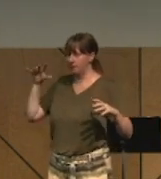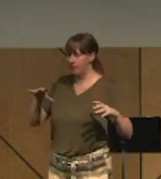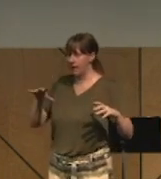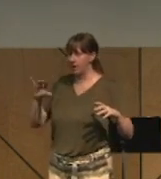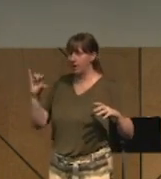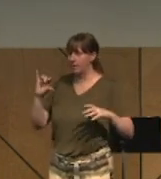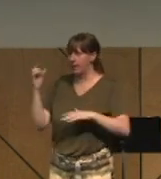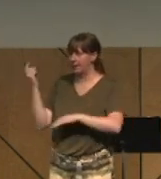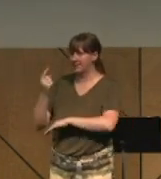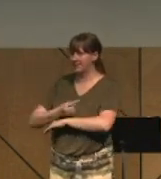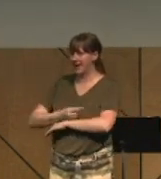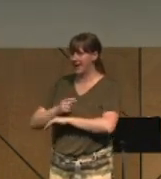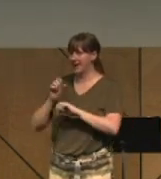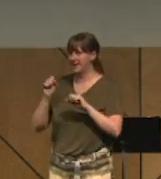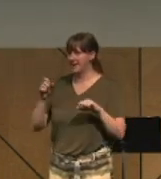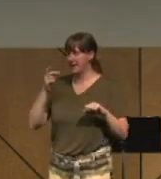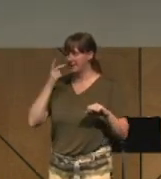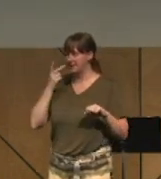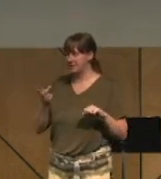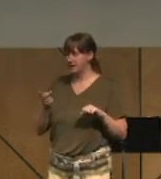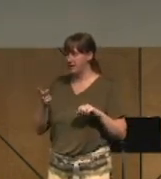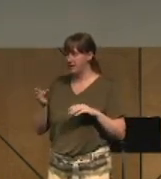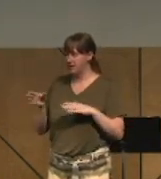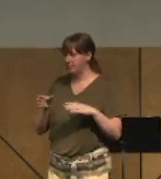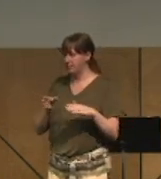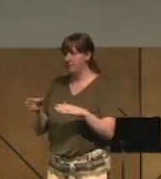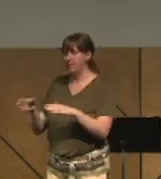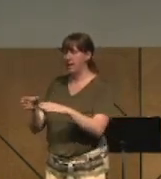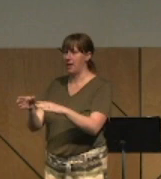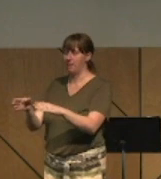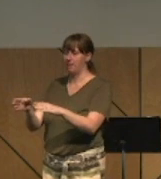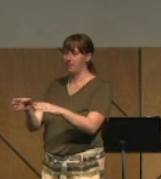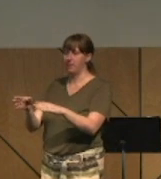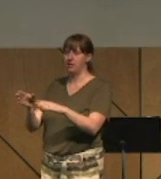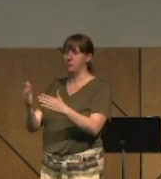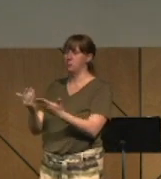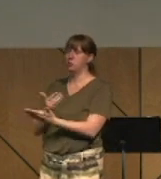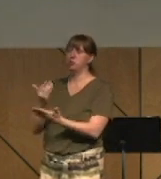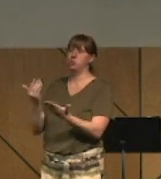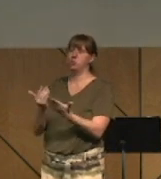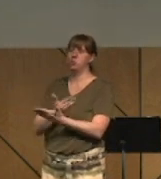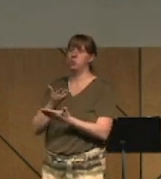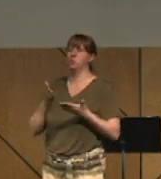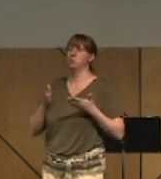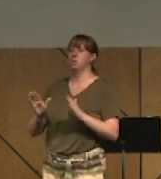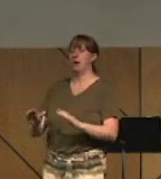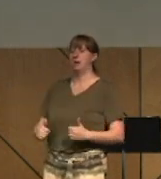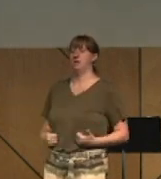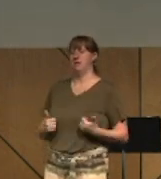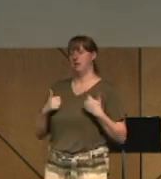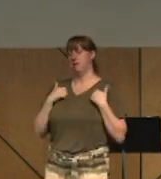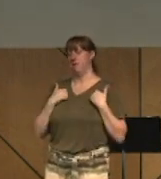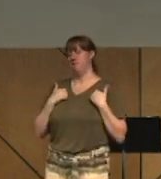day. And that light will grow into a whole new way of life.